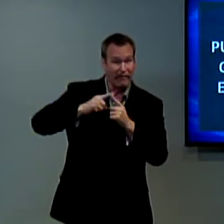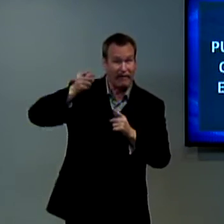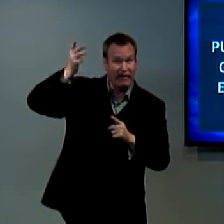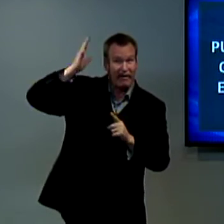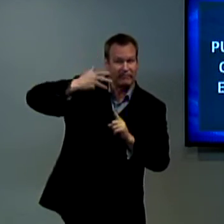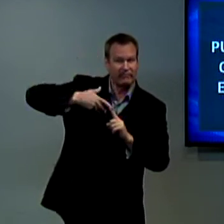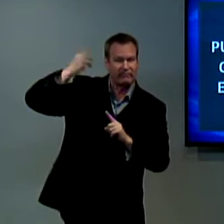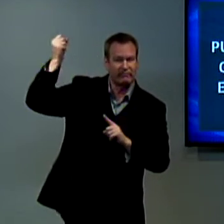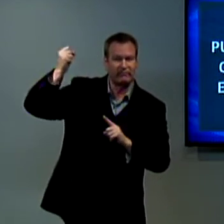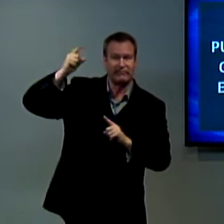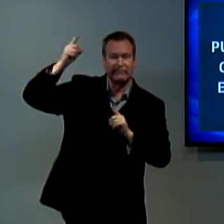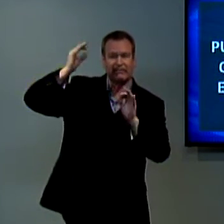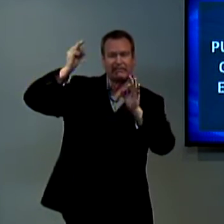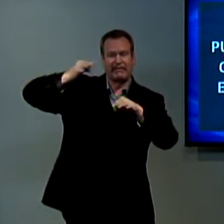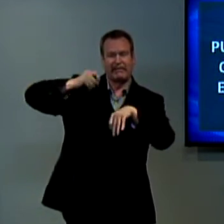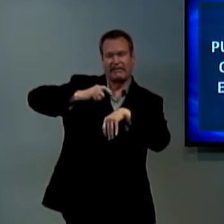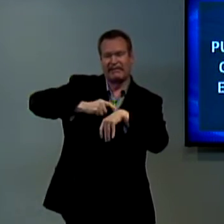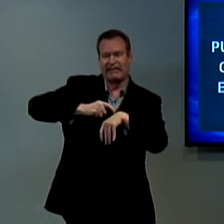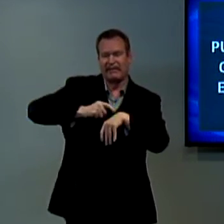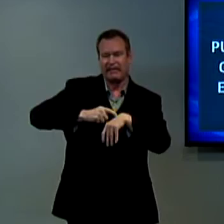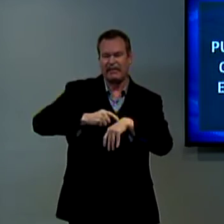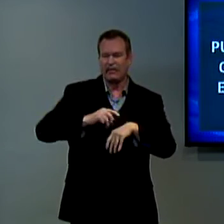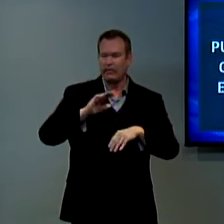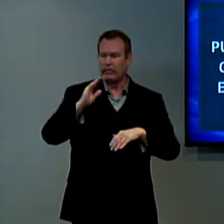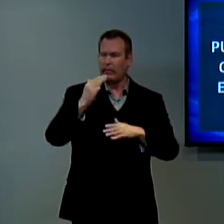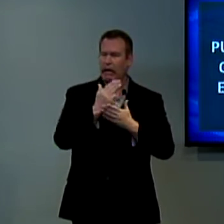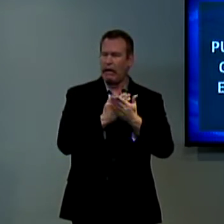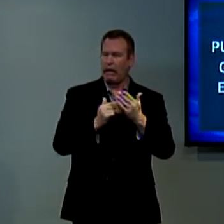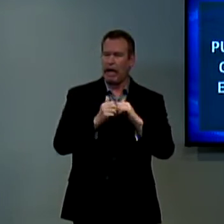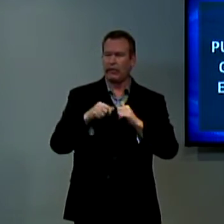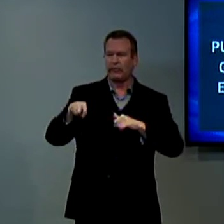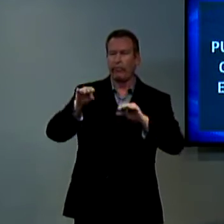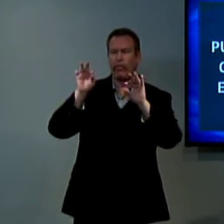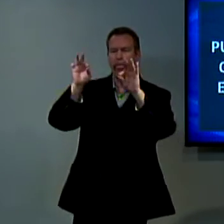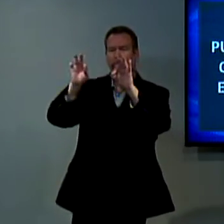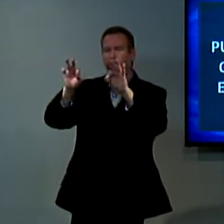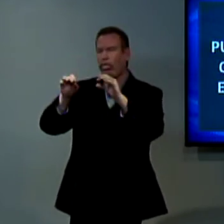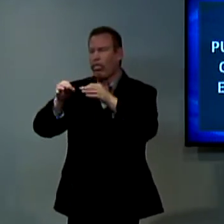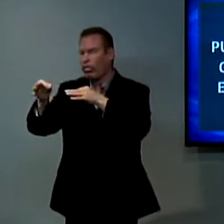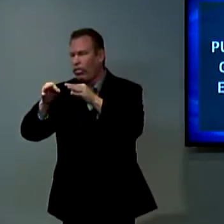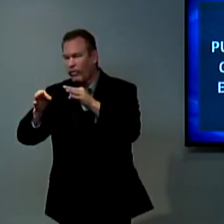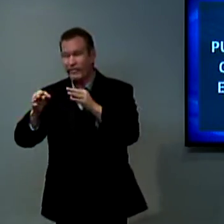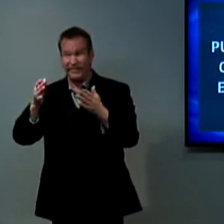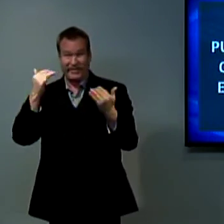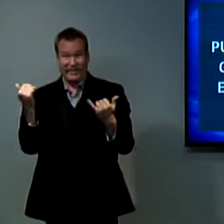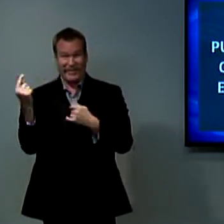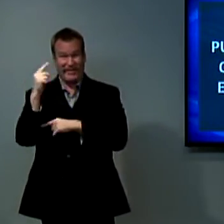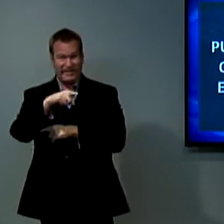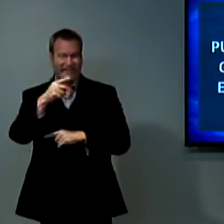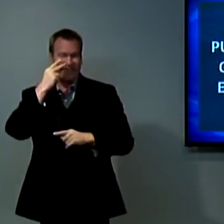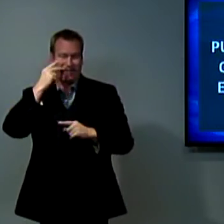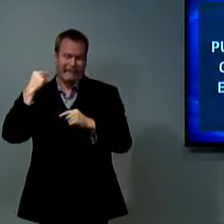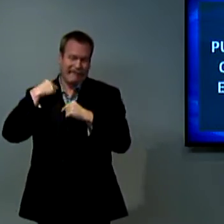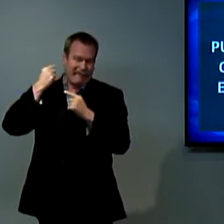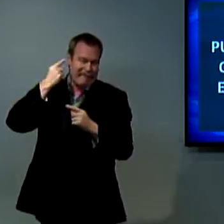until God takes you. And it's he that decides the time. But somehow, some people had this misconception.